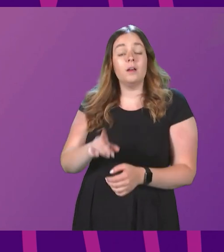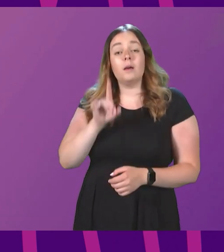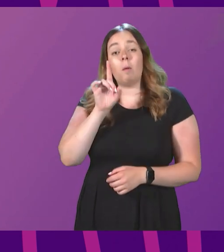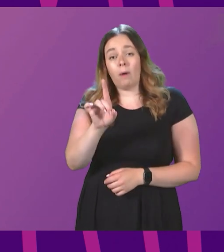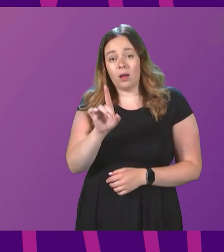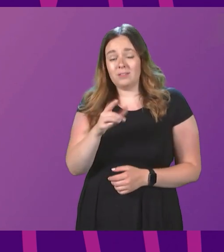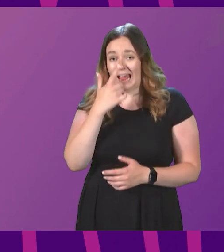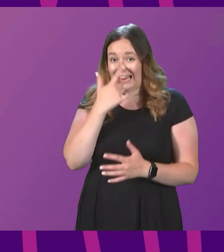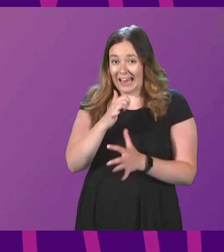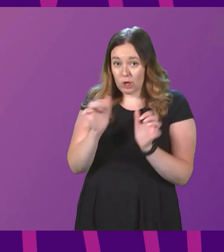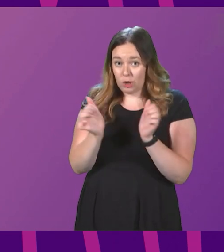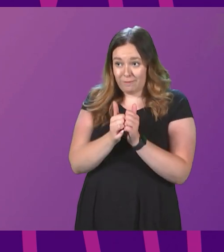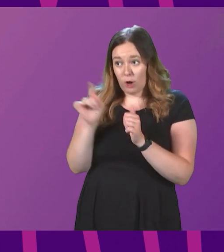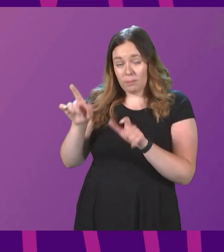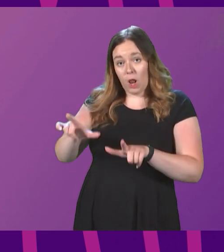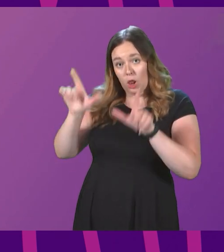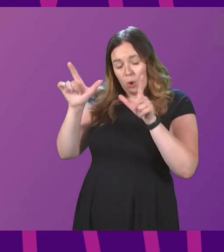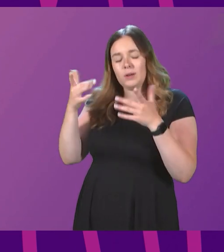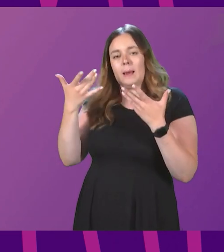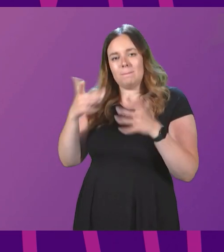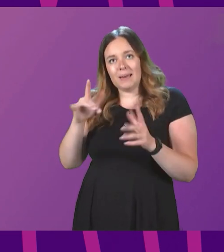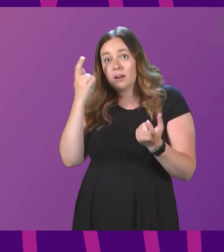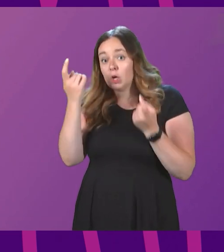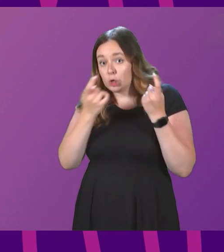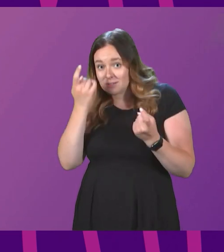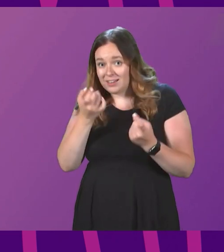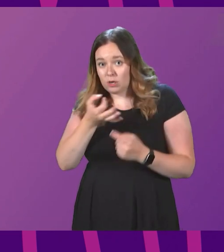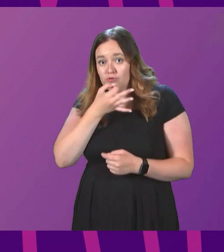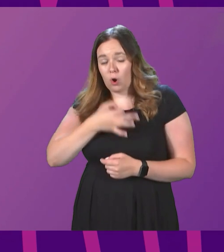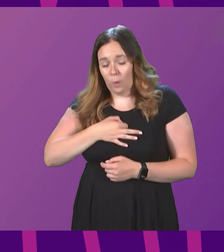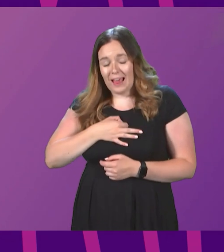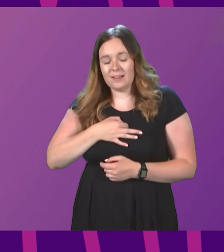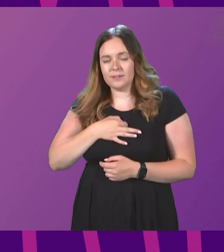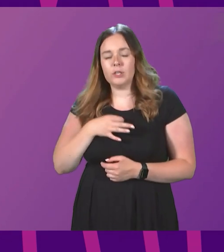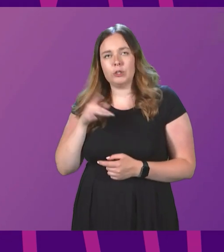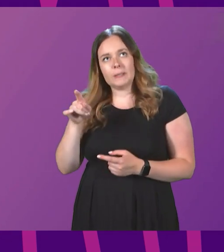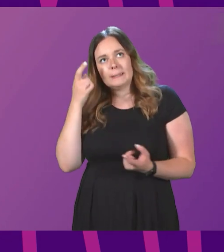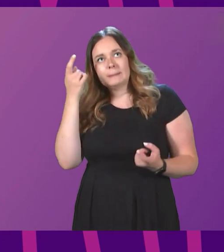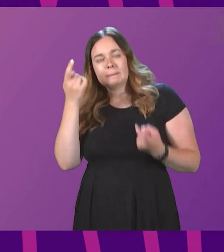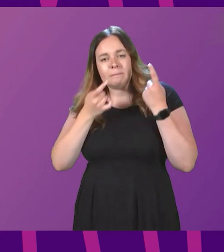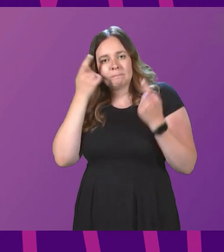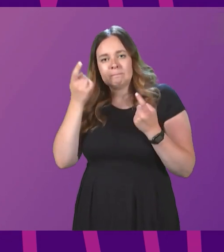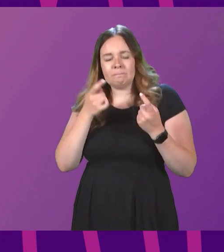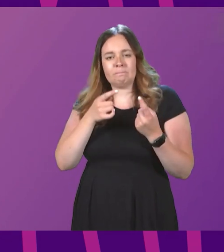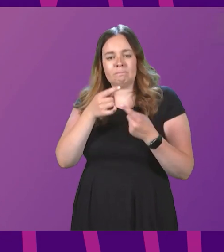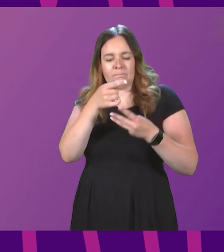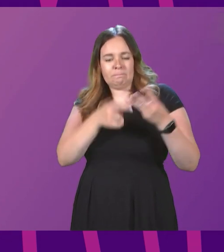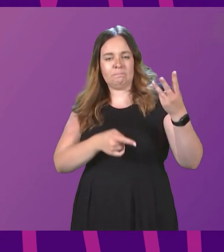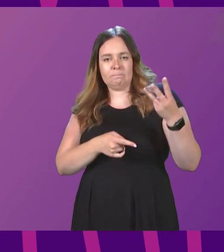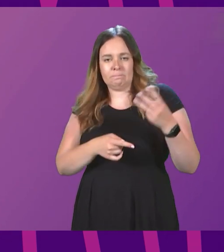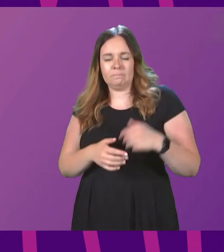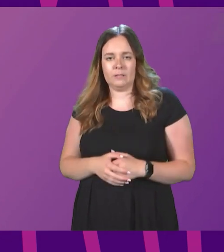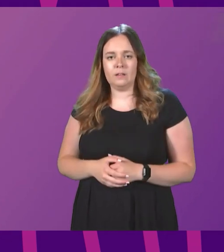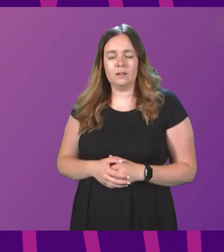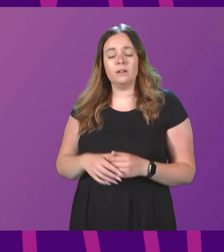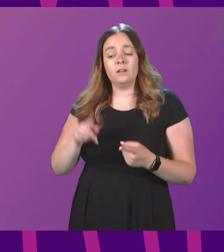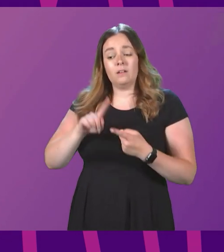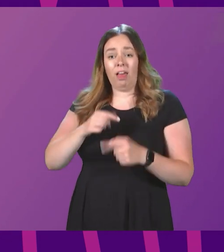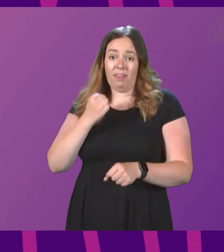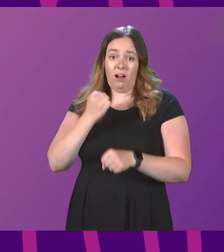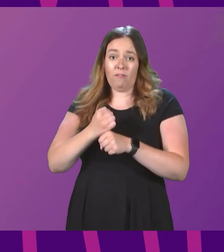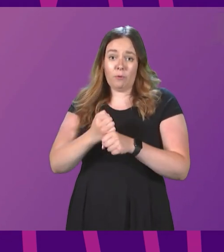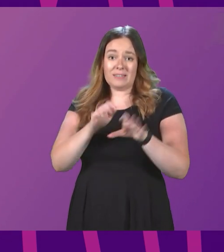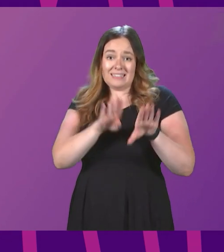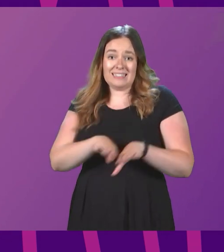can confirm that the Lord Advocate has considered this request. She has taken into account the following factors. This government's